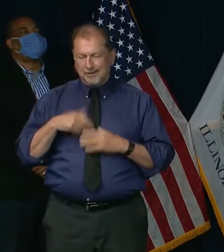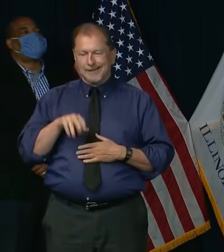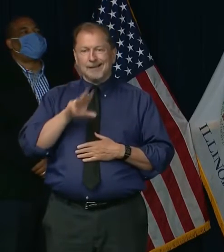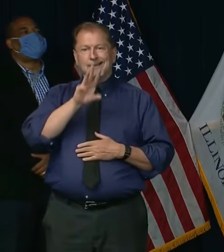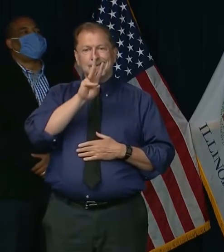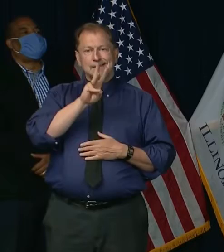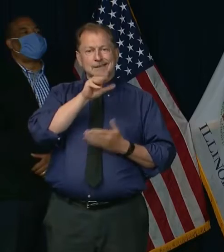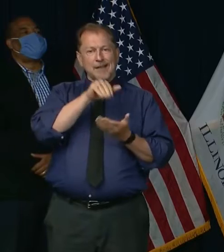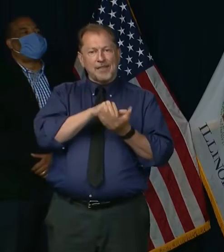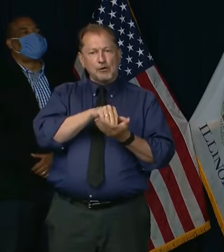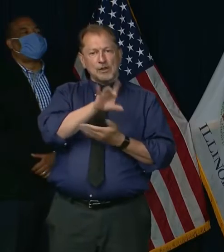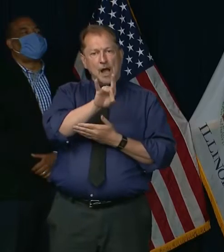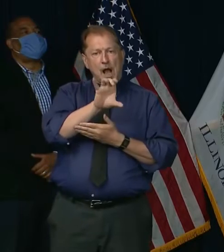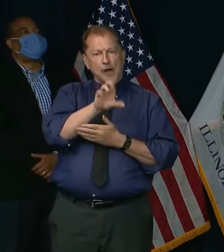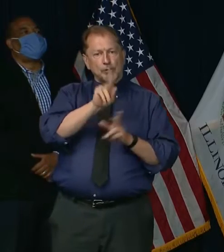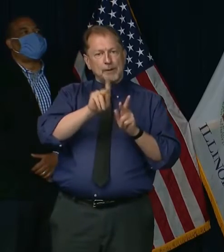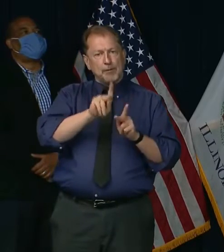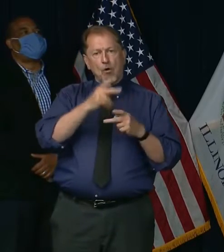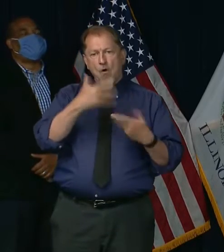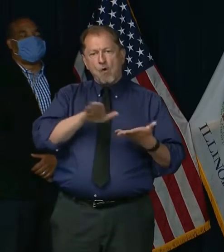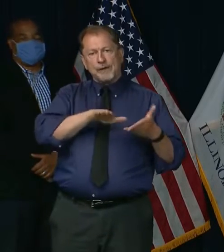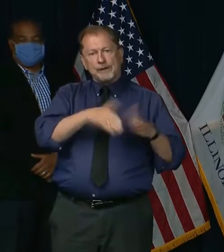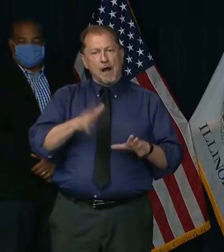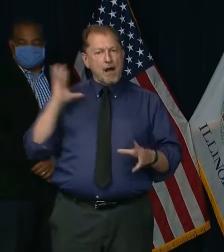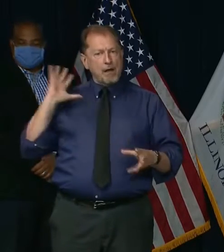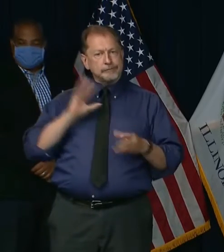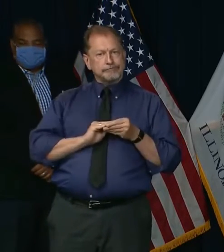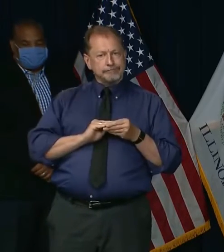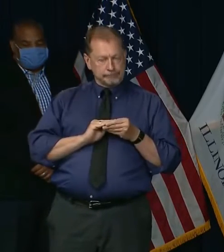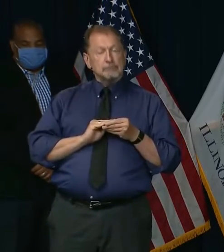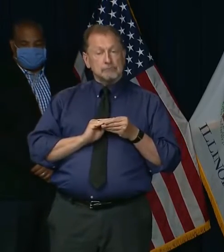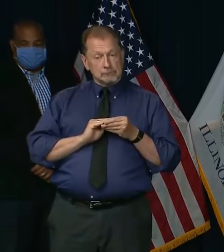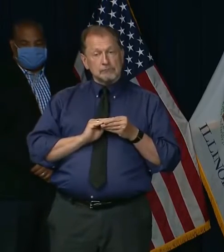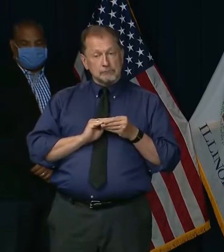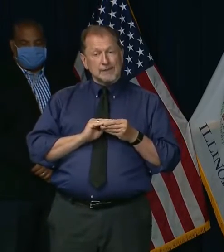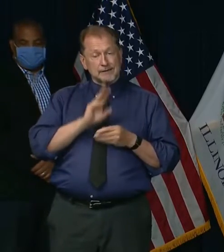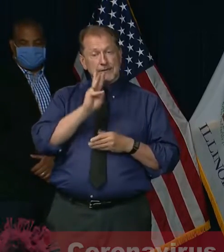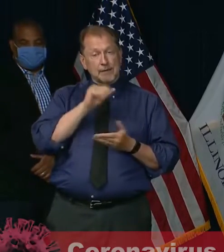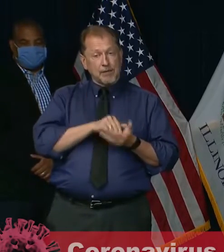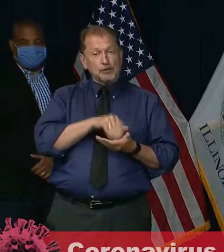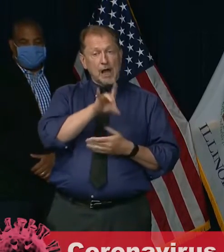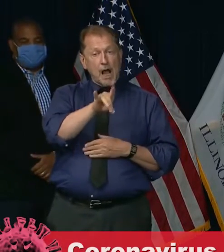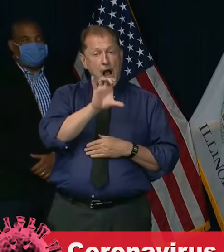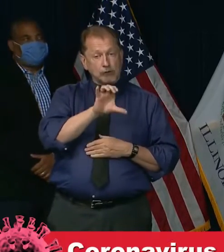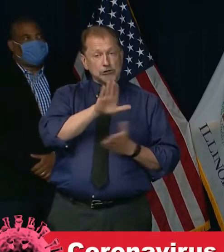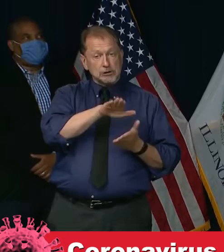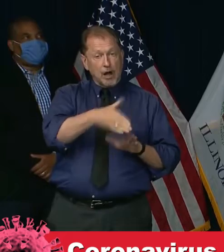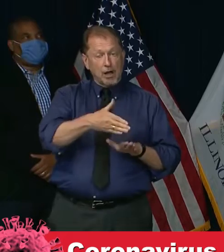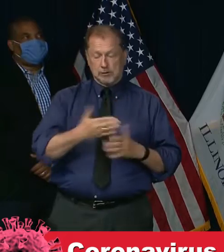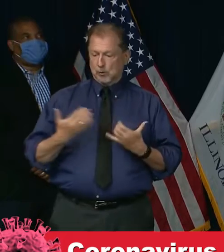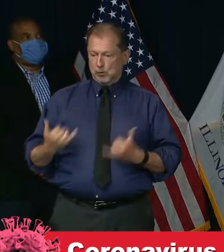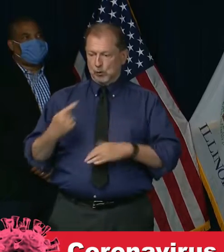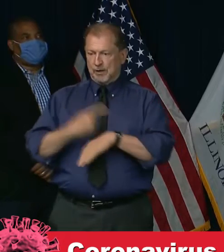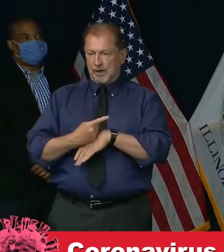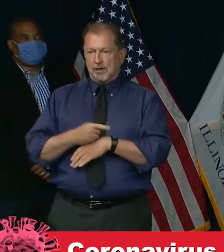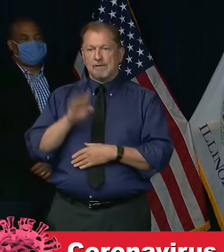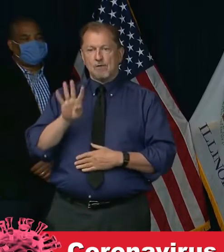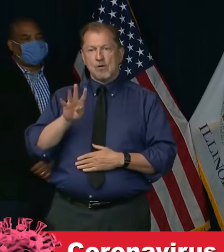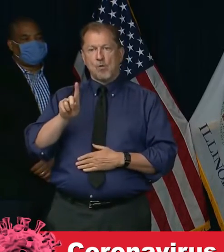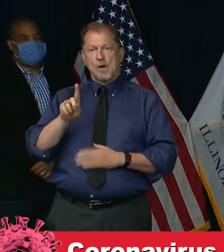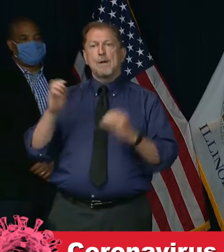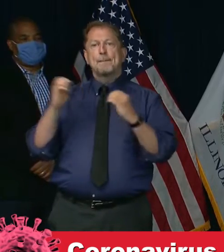,800 of our fellow Illinoisans to this virus. Today, we lost 41 more.